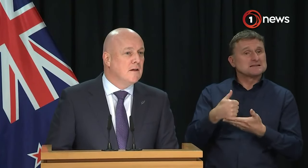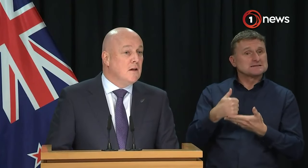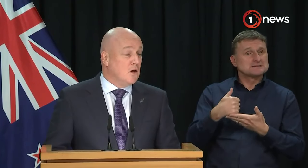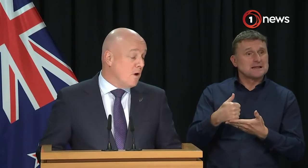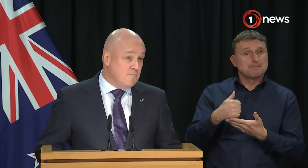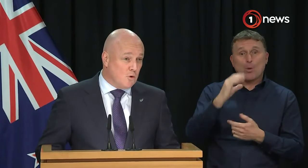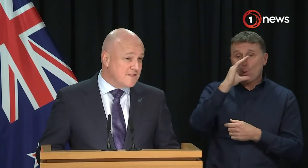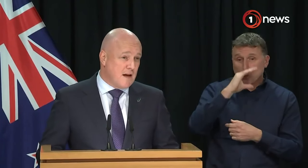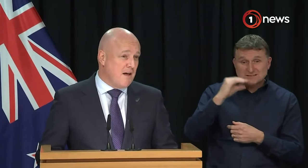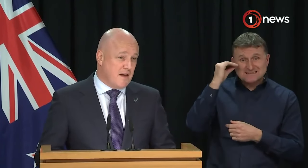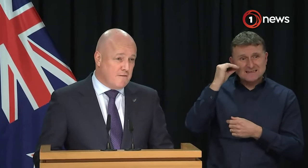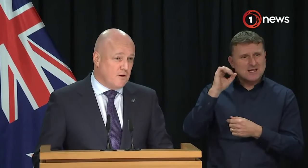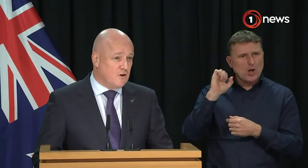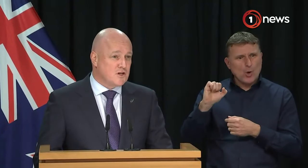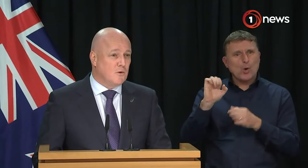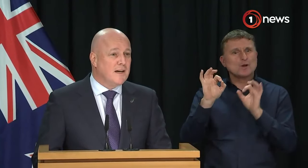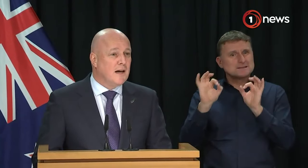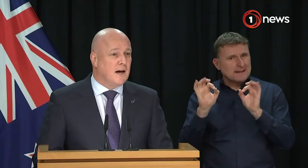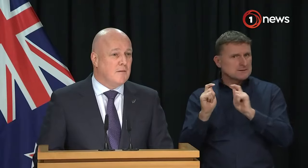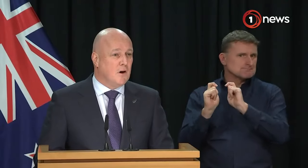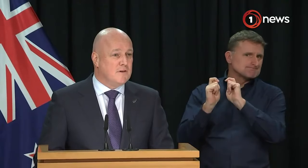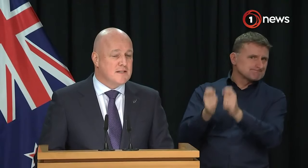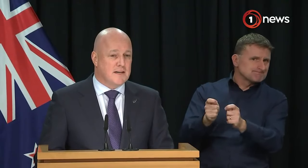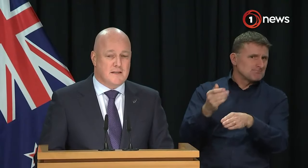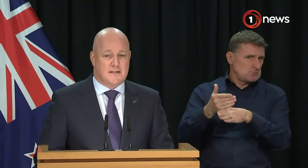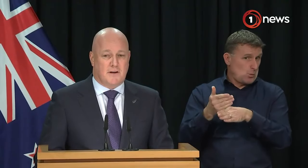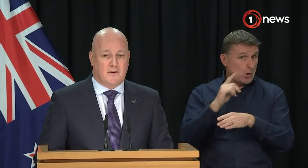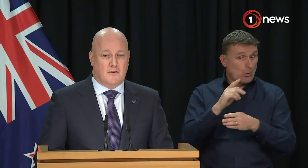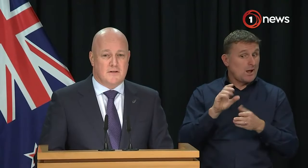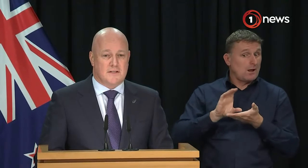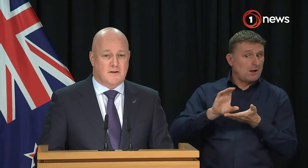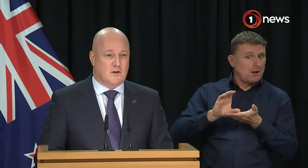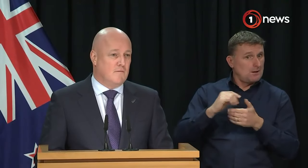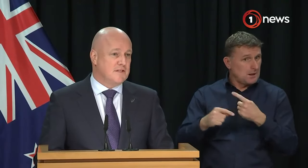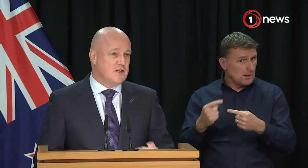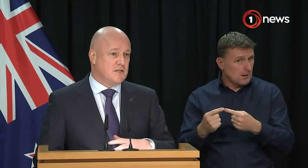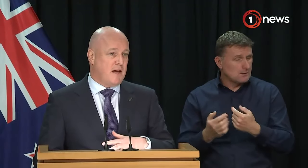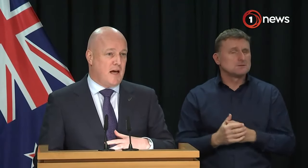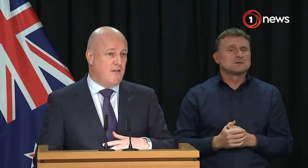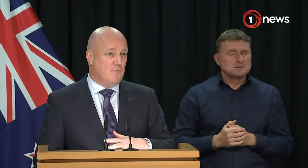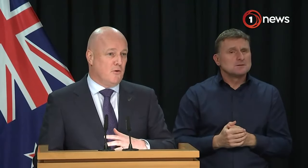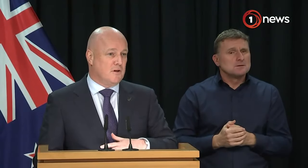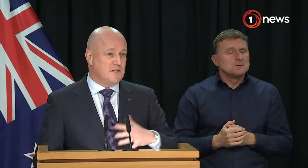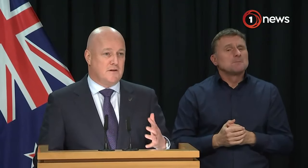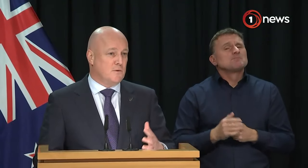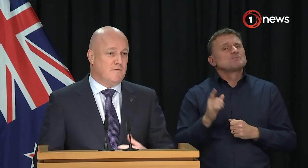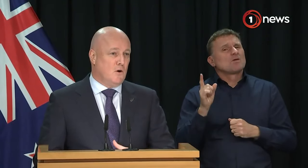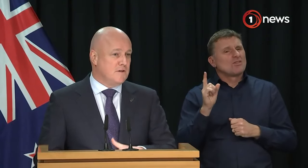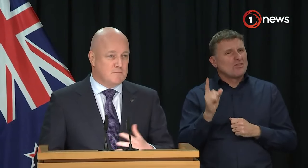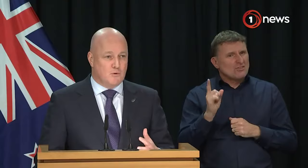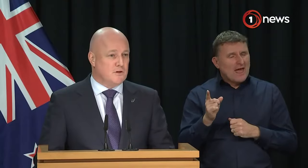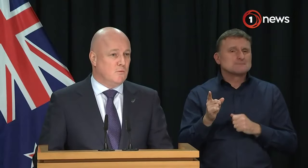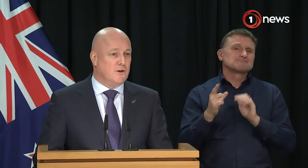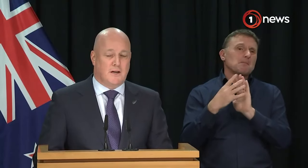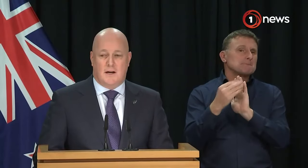in work in relation to... Look, we'll have more to say about that very, very shortly. Obviously, there's been a good series of conversations about how the model continues to